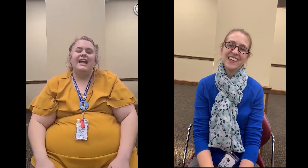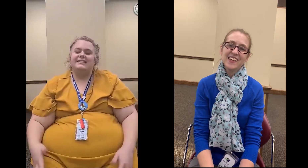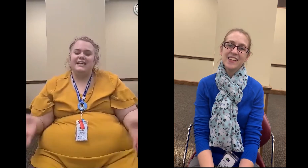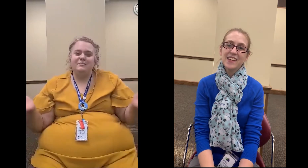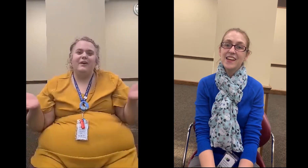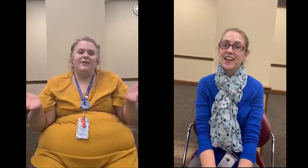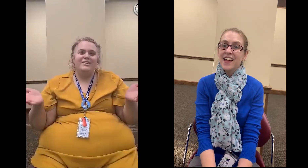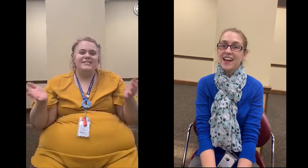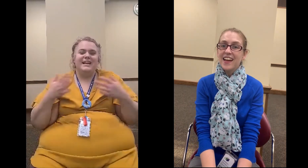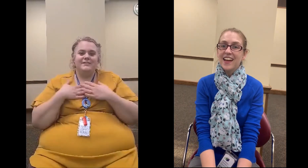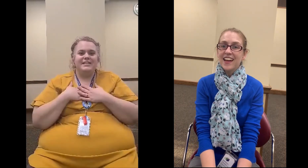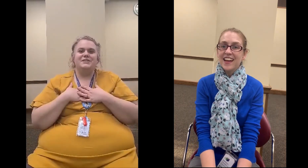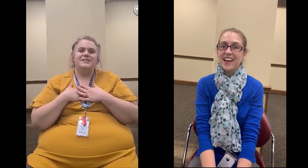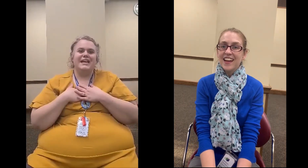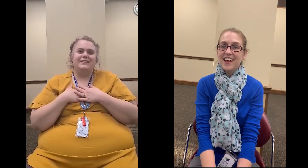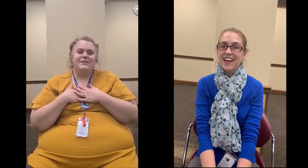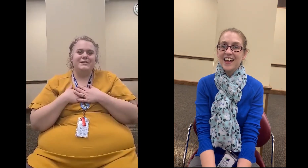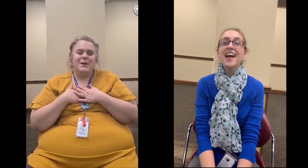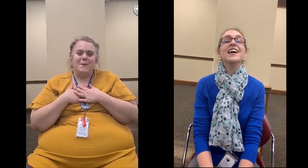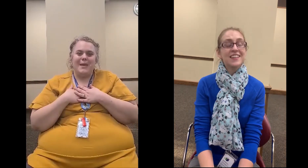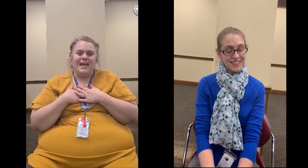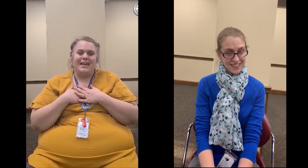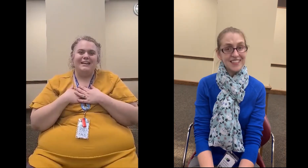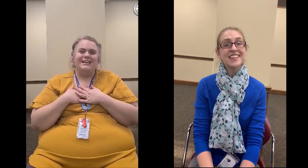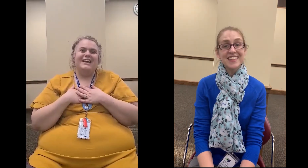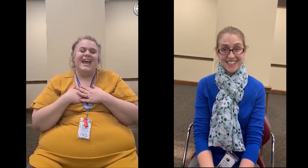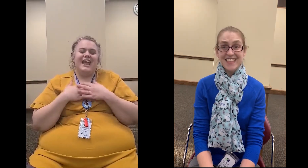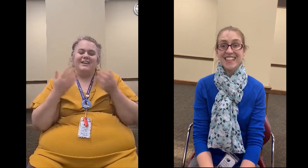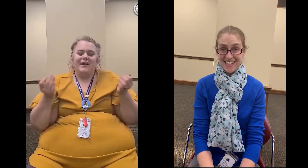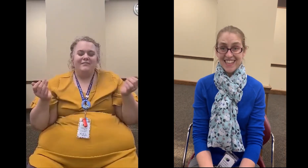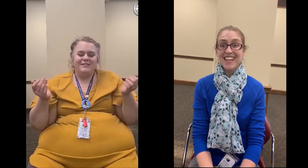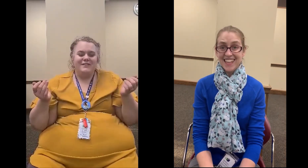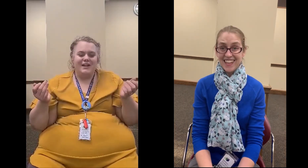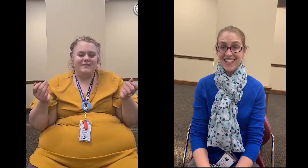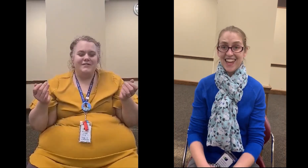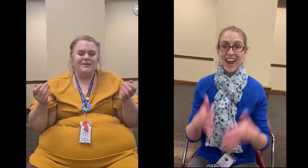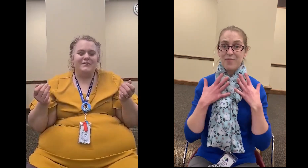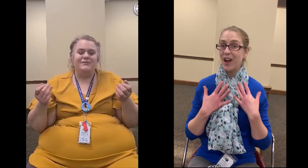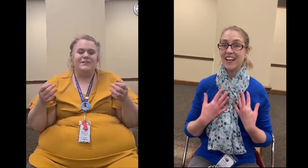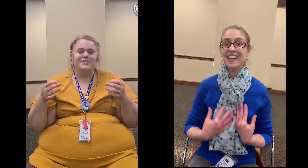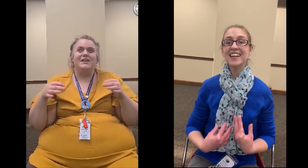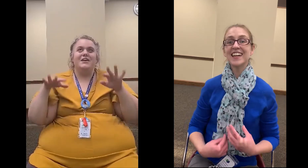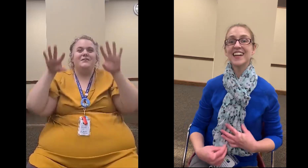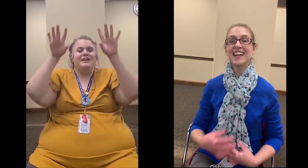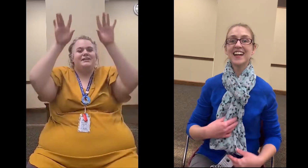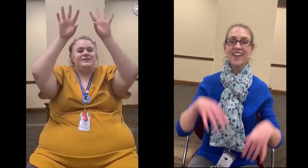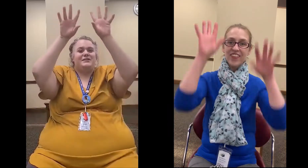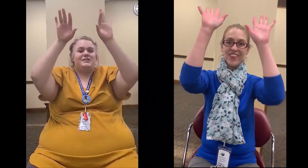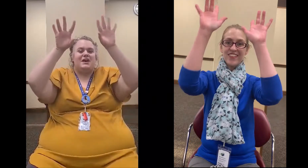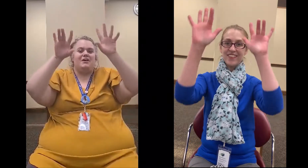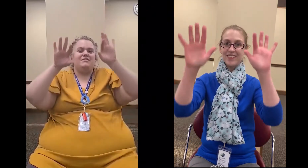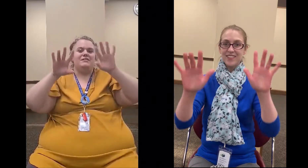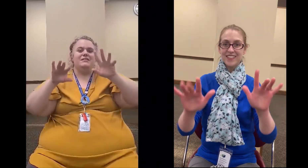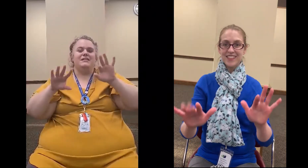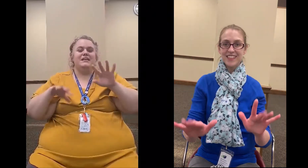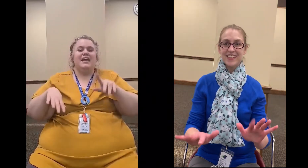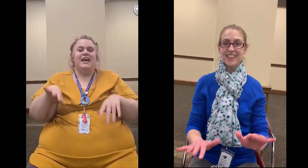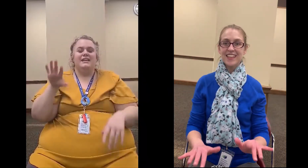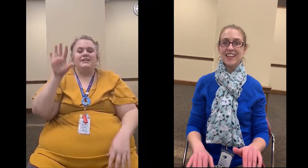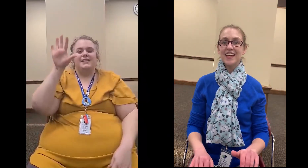did promise that i would teach you the sign for snowman and you have the scarf so for snow we're going to do snow and then you take